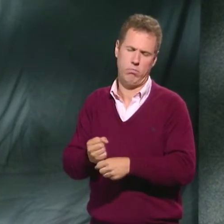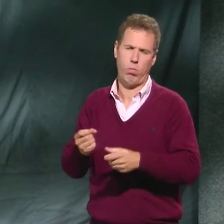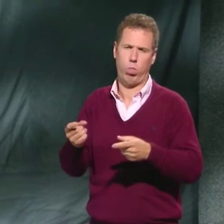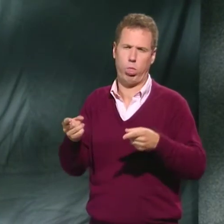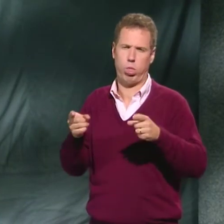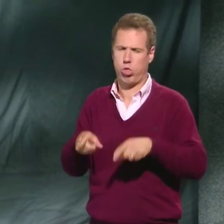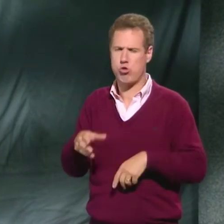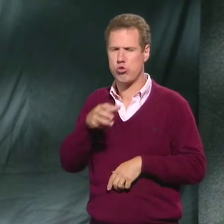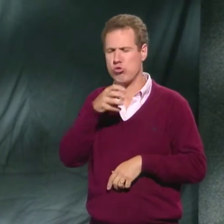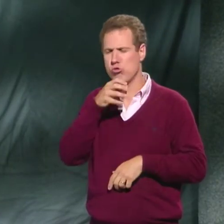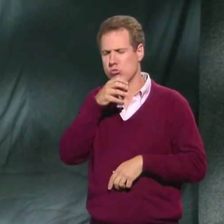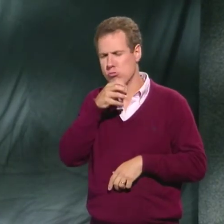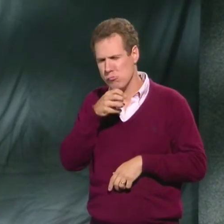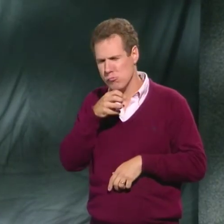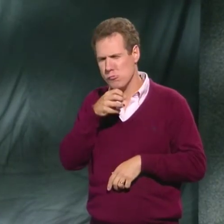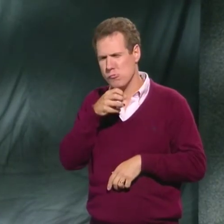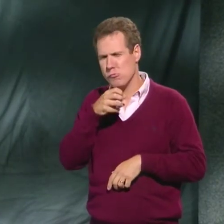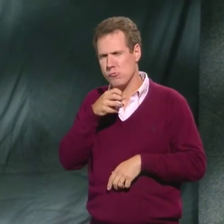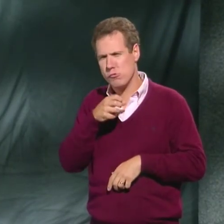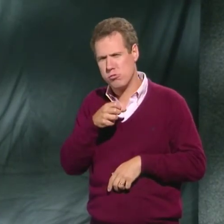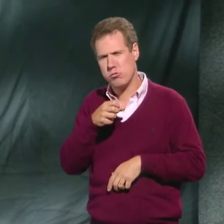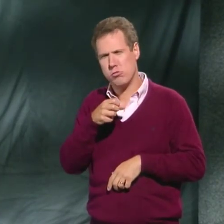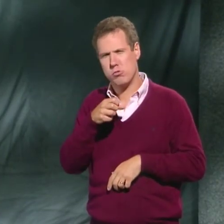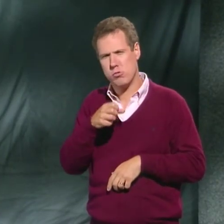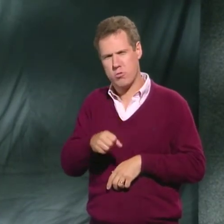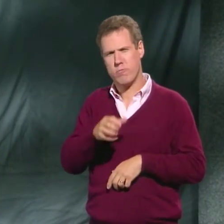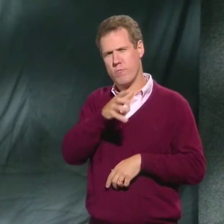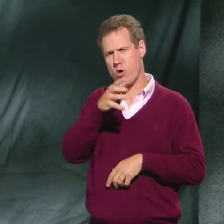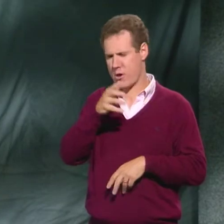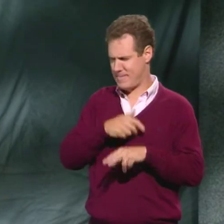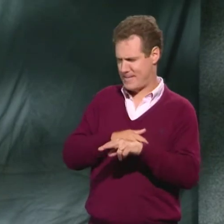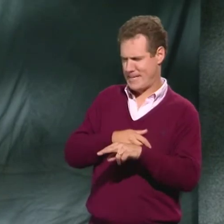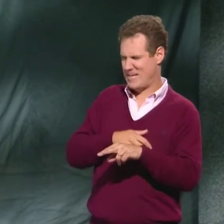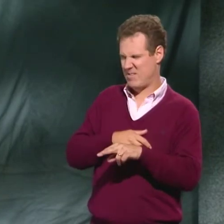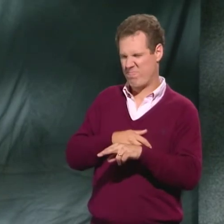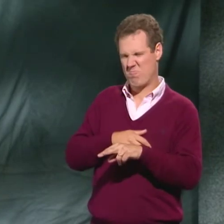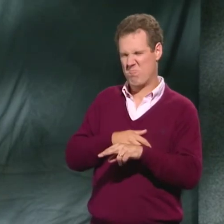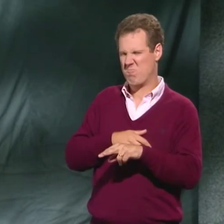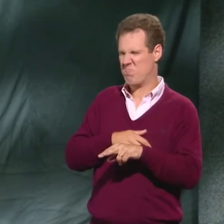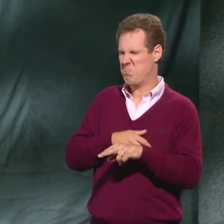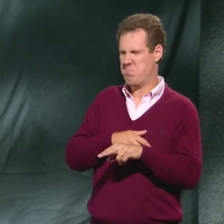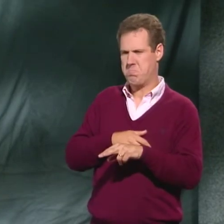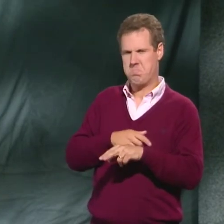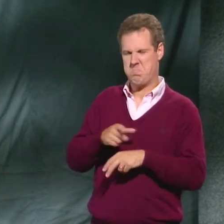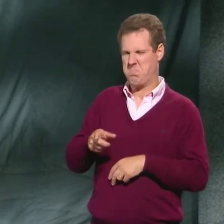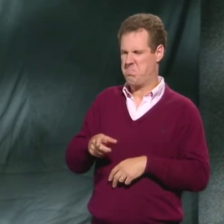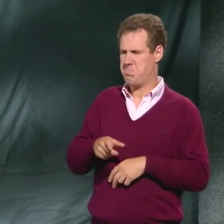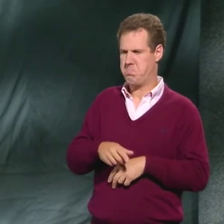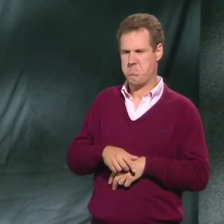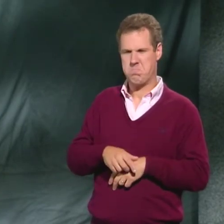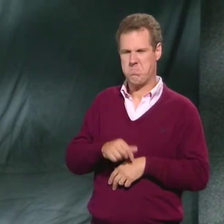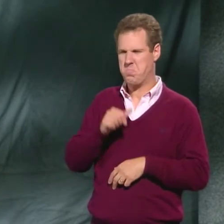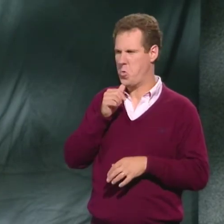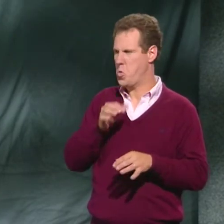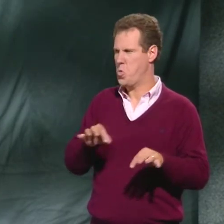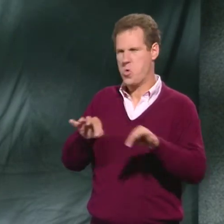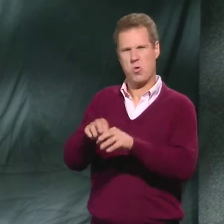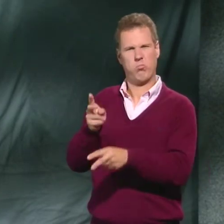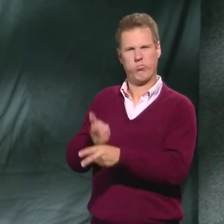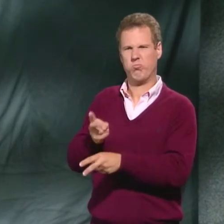And as it happened, the donkey grew older, and the farmer looked at him one day and thought, "'You're not worth